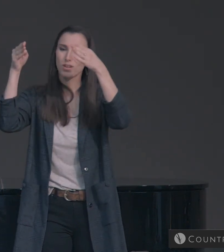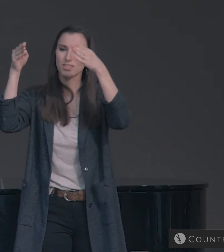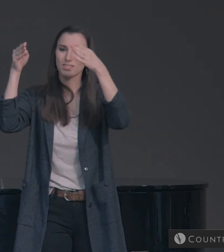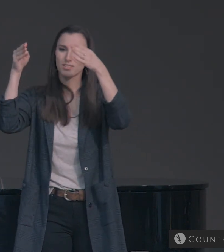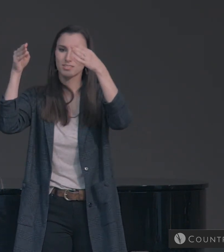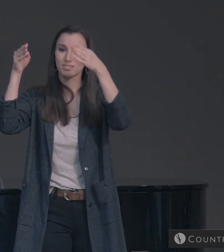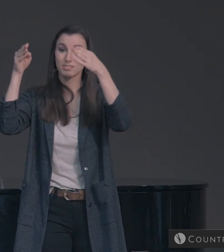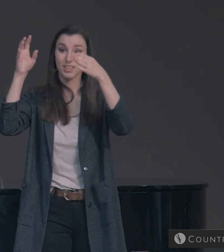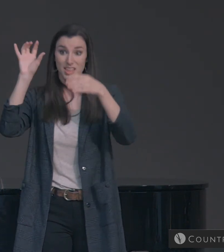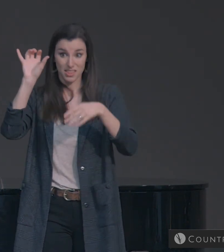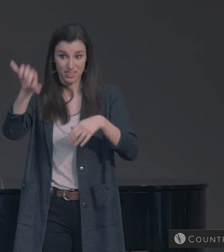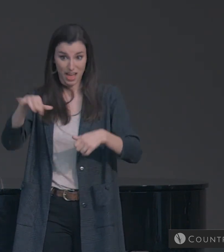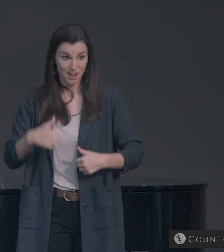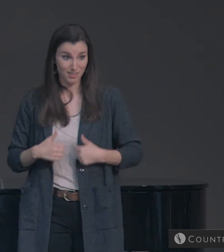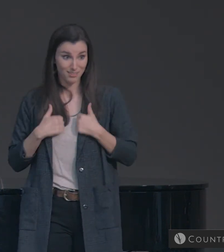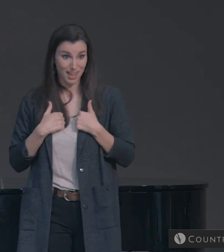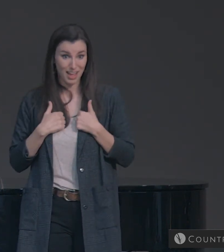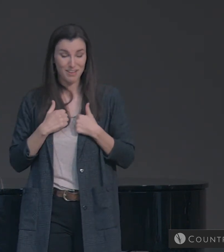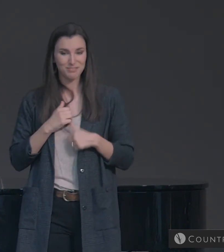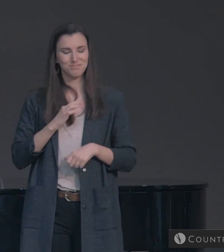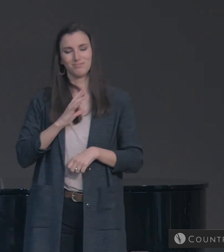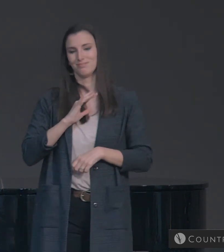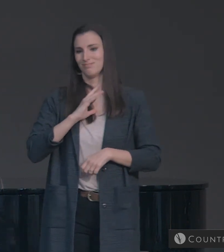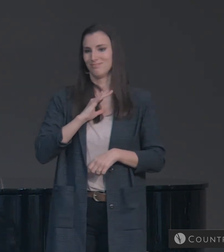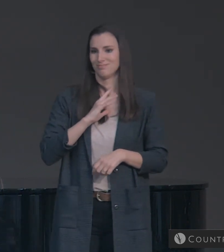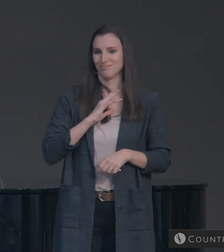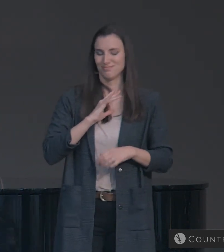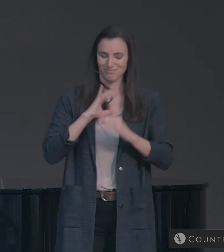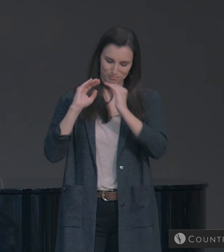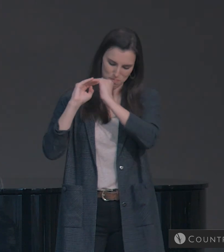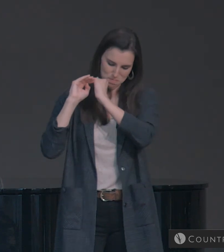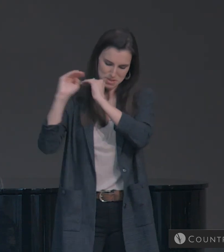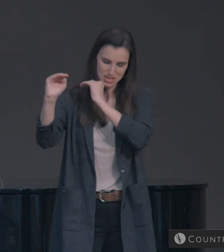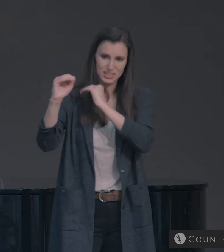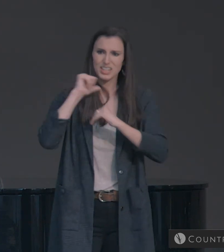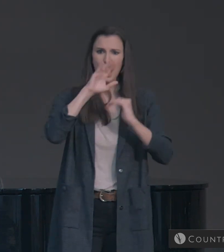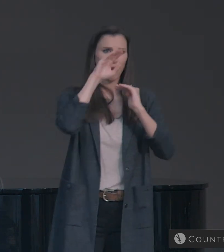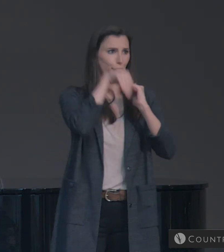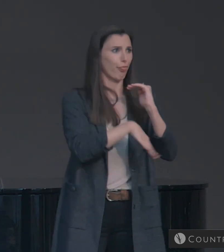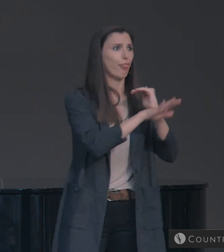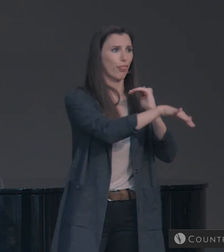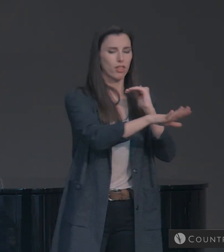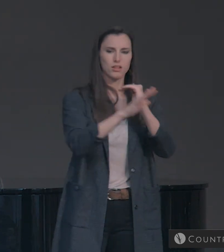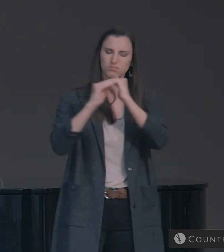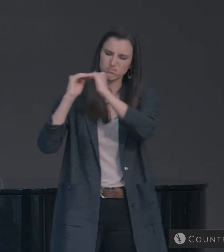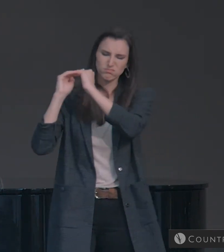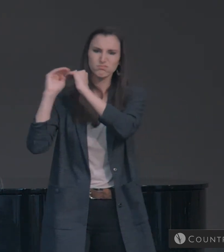there is great stability. Let's pray.